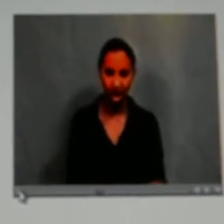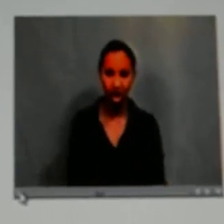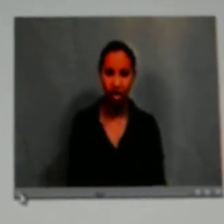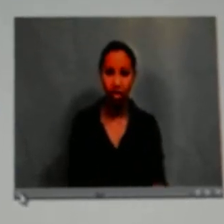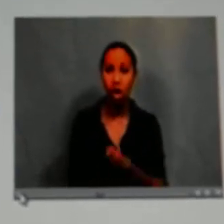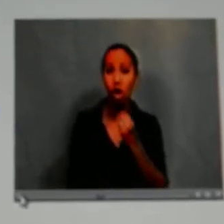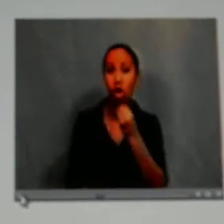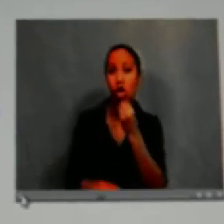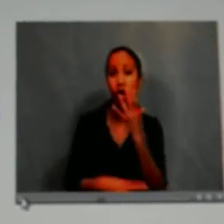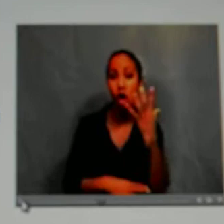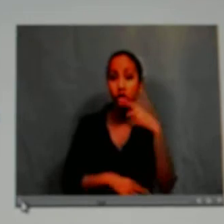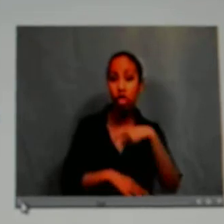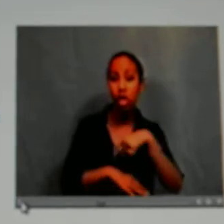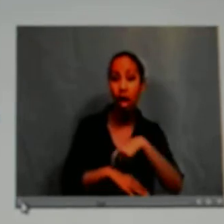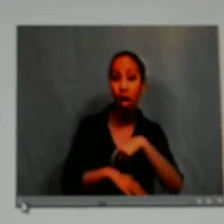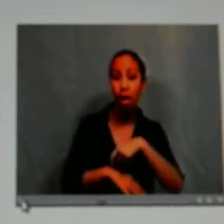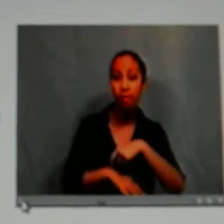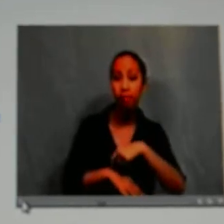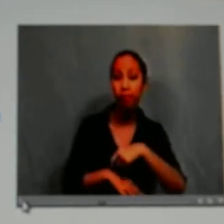I was so mad.